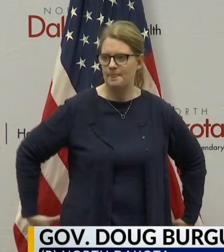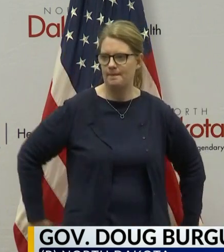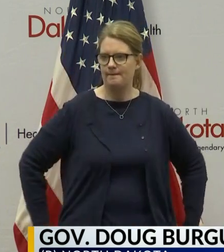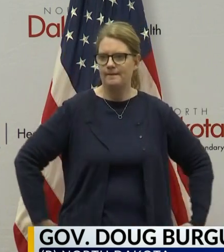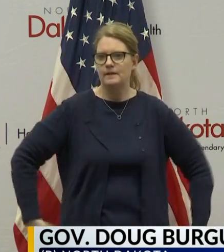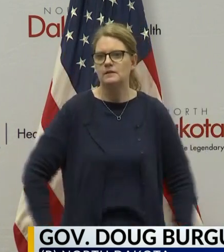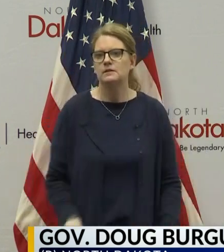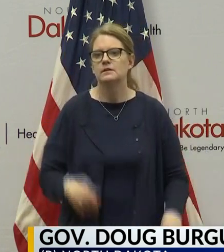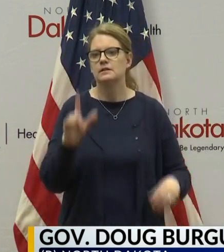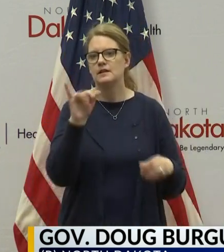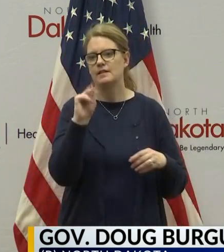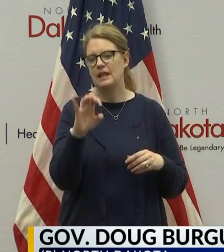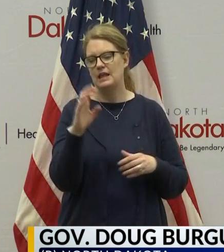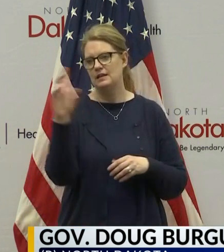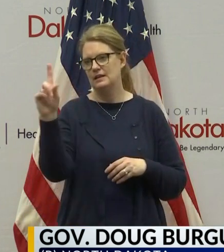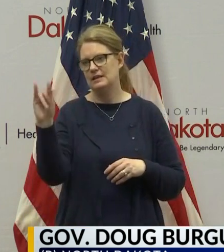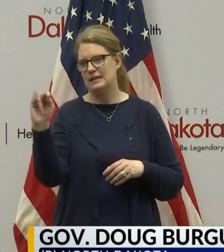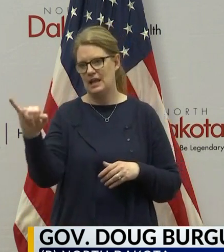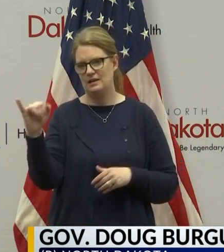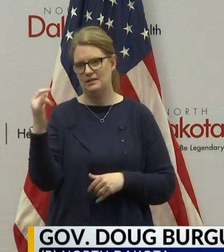Lane, Danny, then those are our last two.